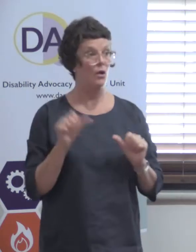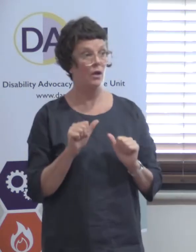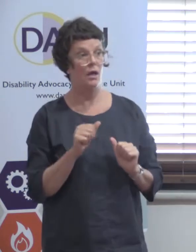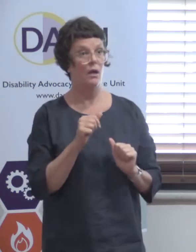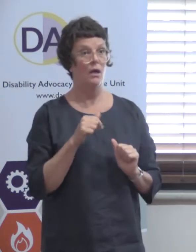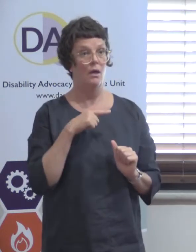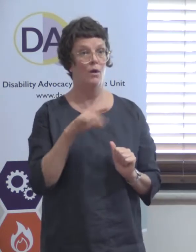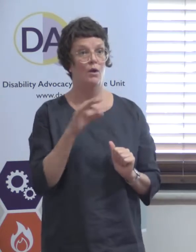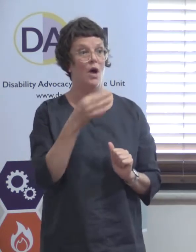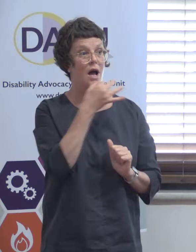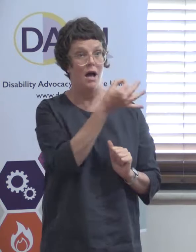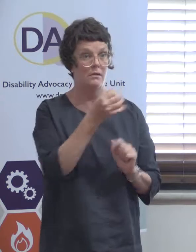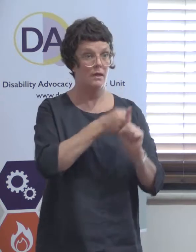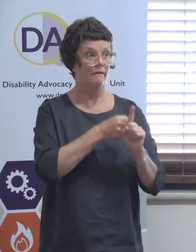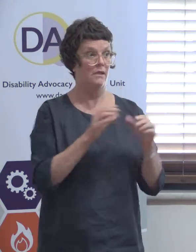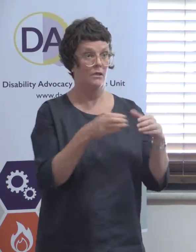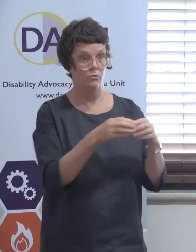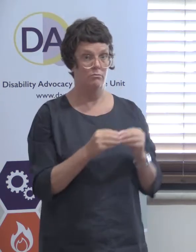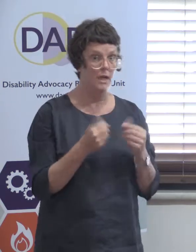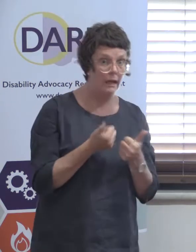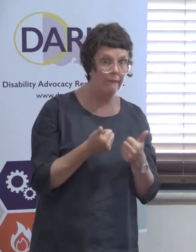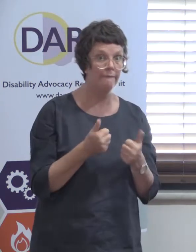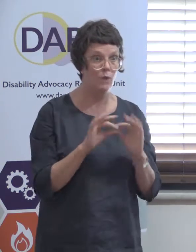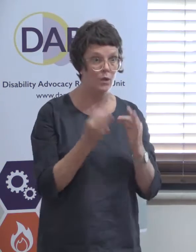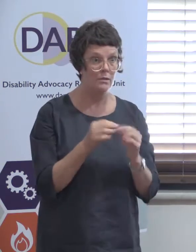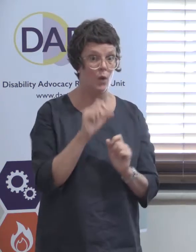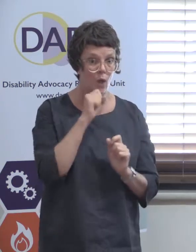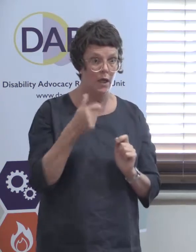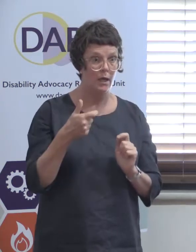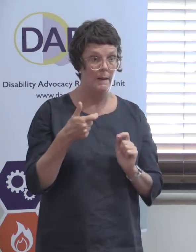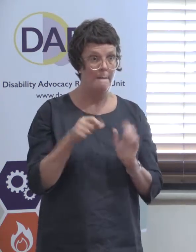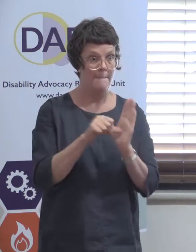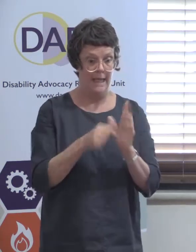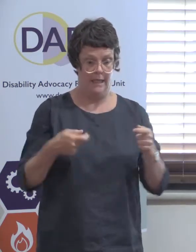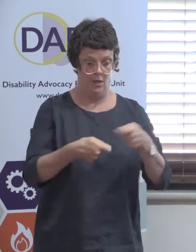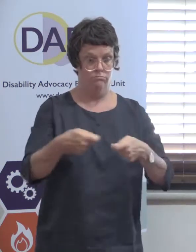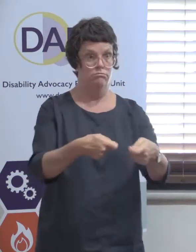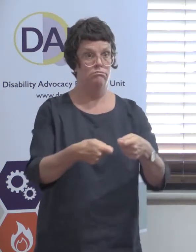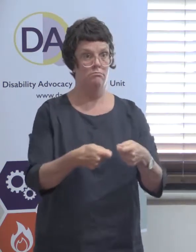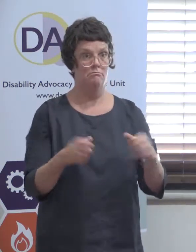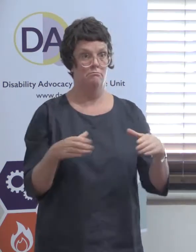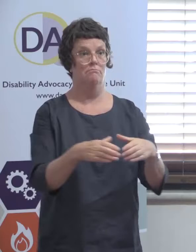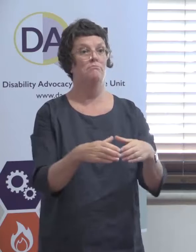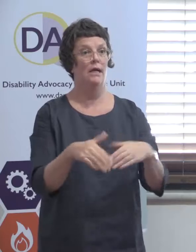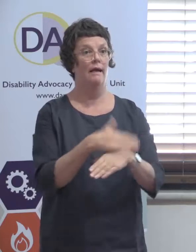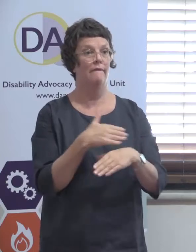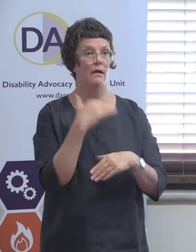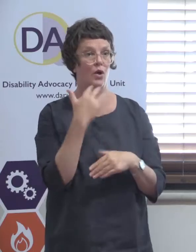sector to see if there were enough organisations who were prepared to put in a bit of money and cover the costs. And that's what they did.